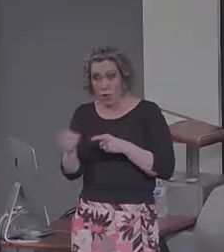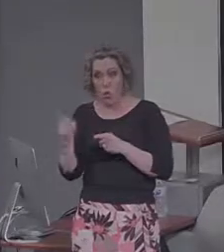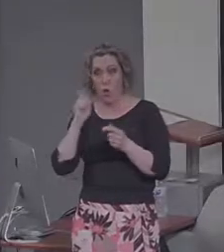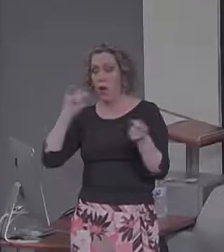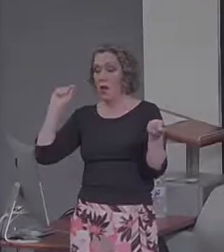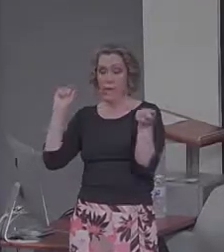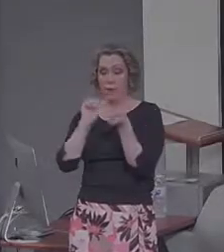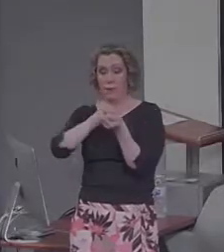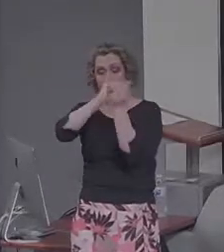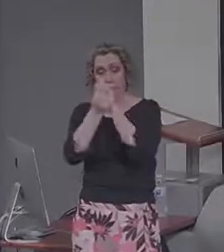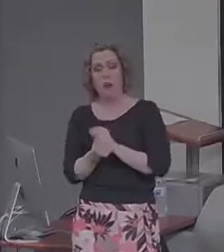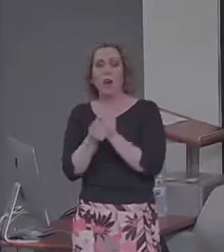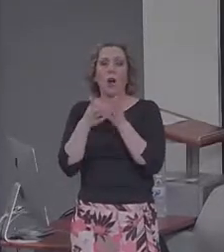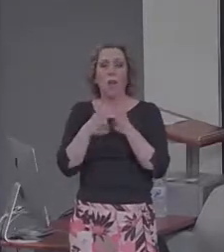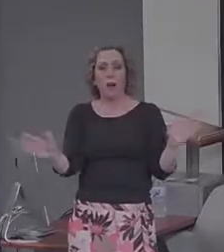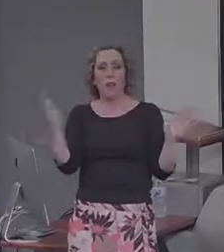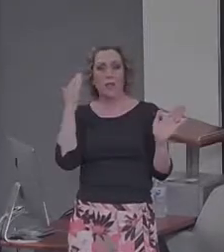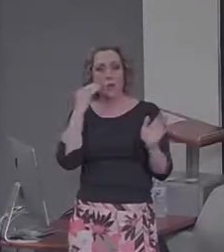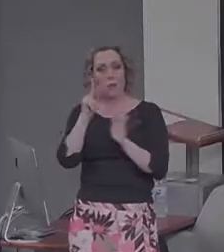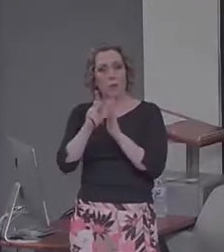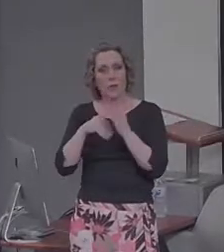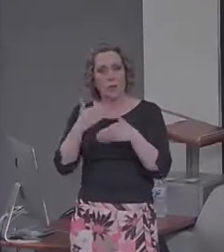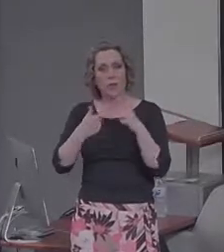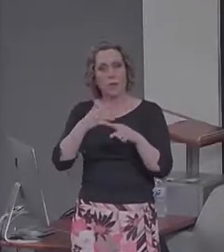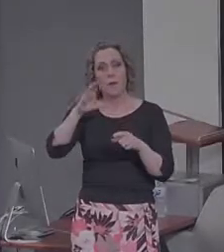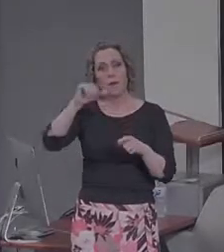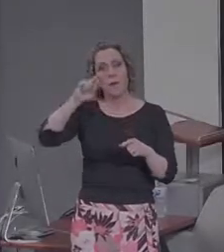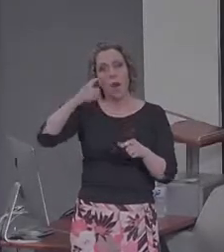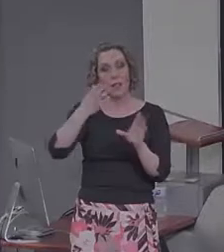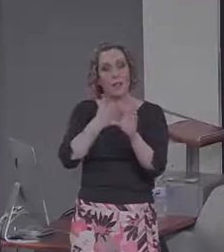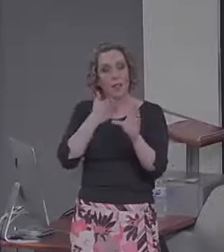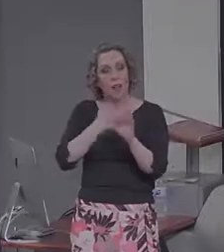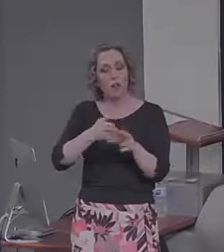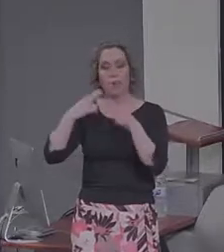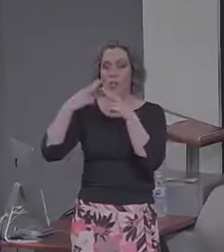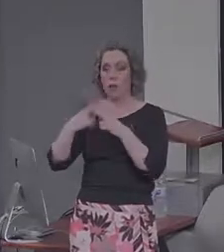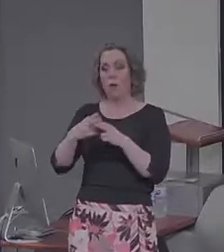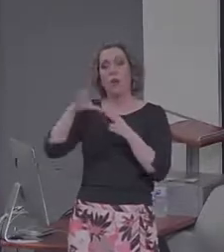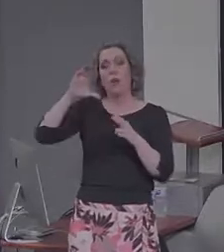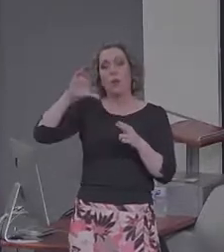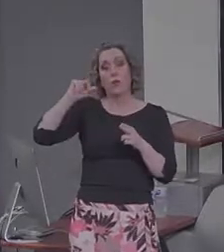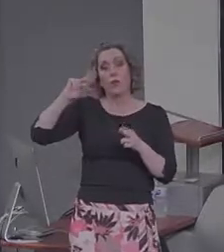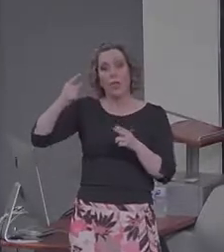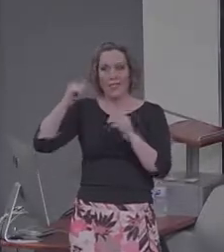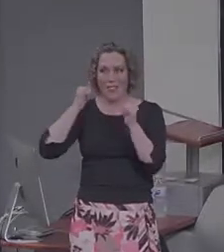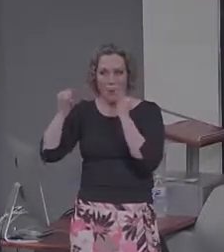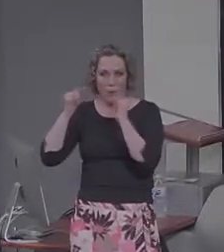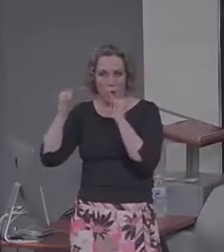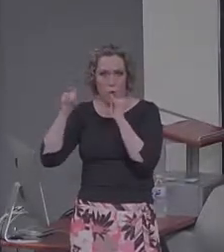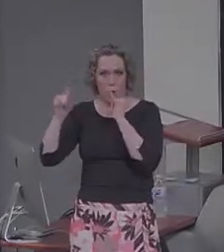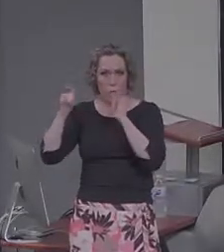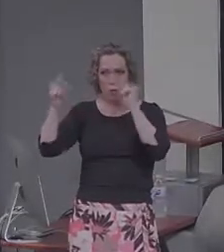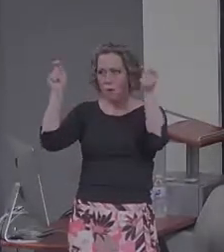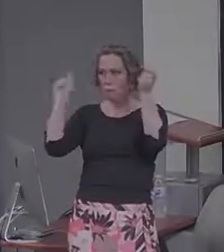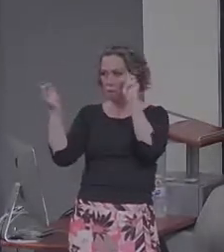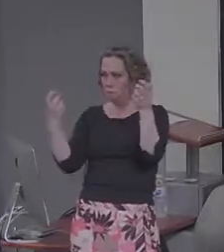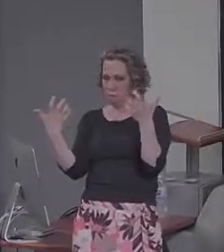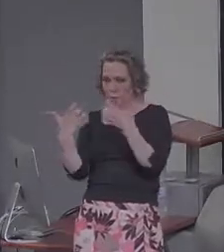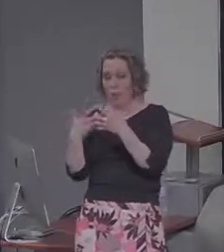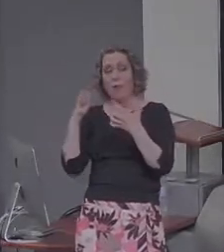procedure from cognitive psychology known as the cognitive interview. Cognitive interview was